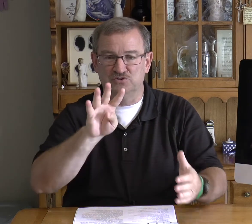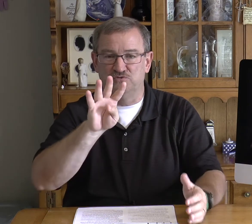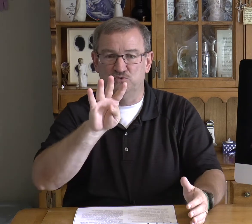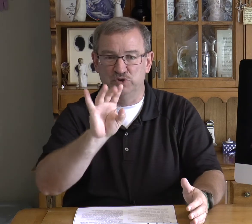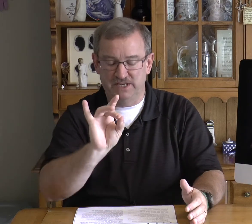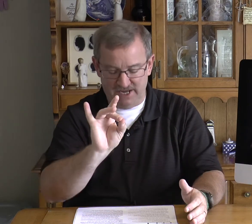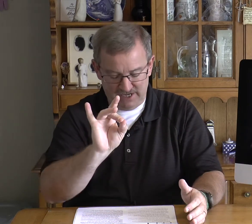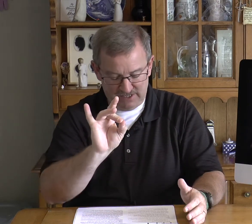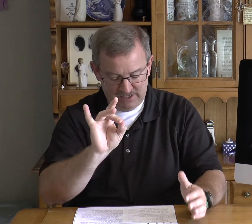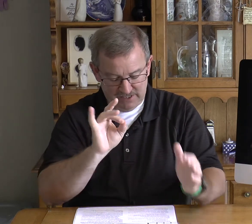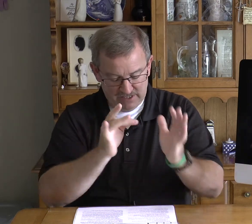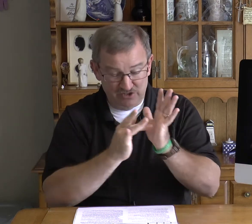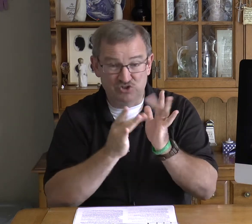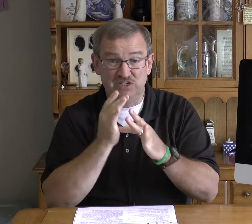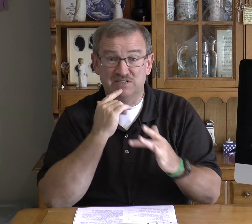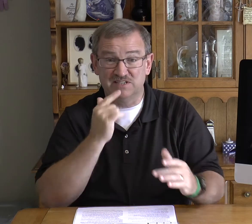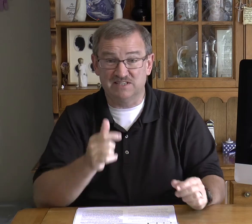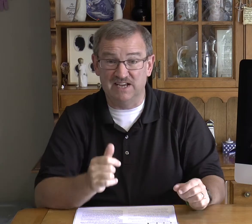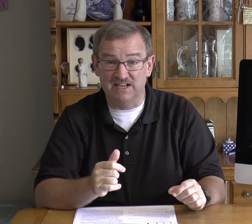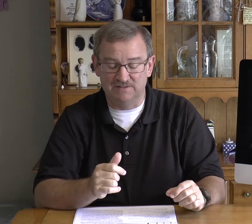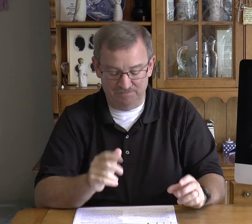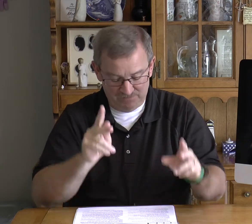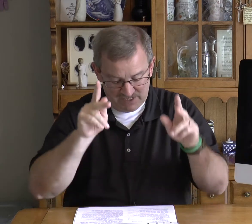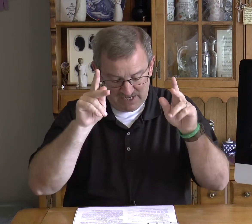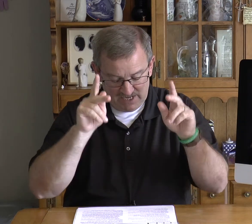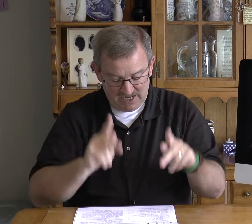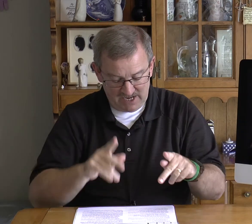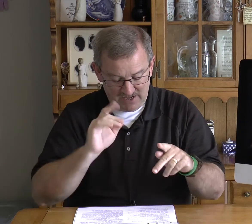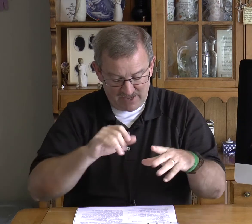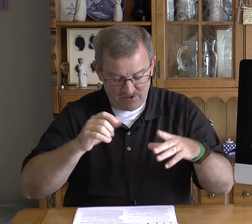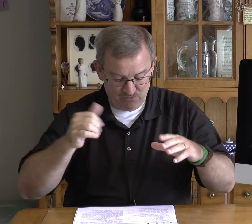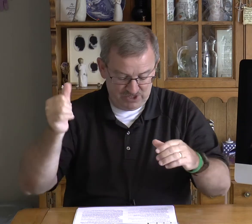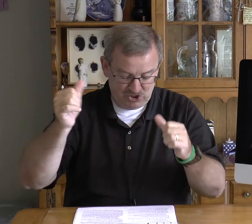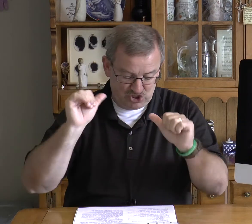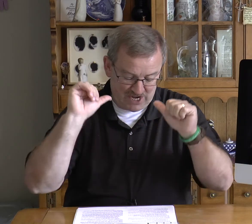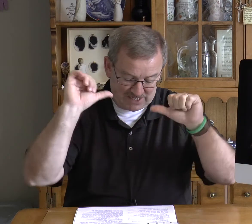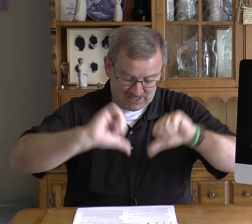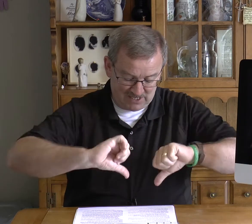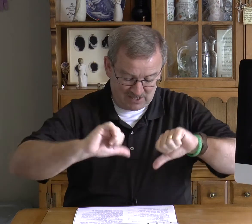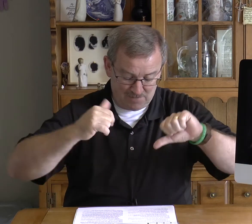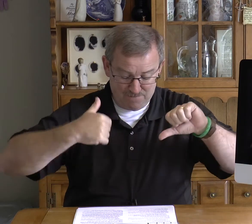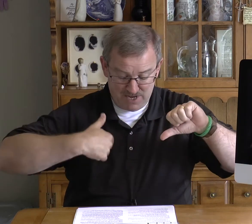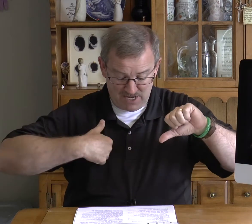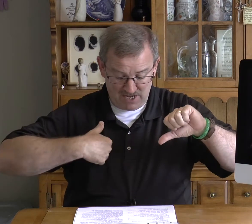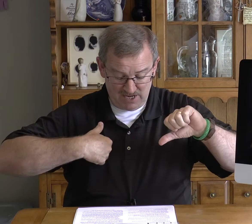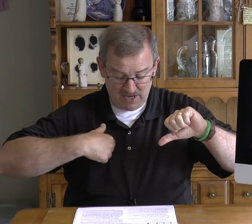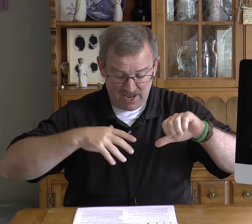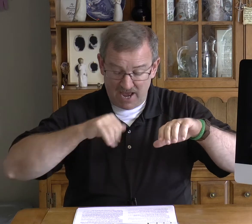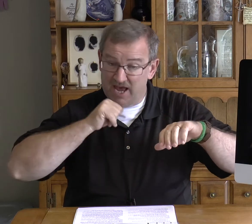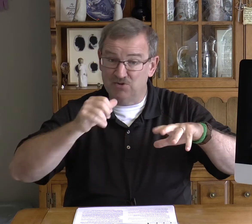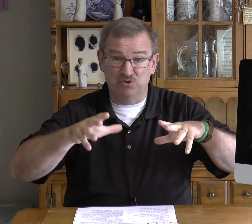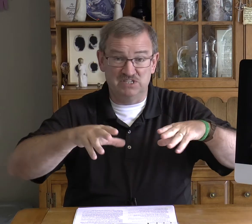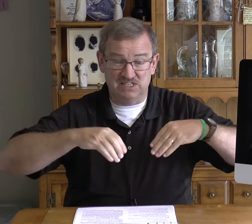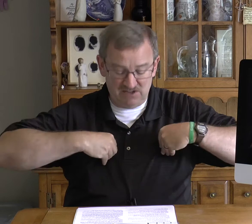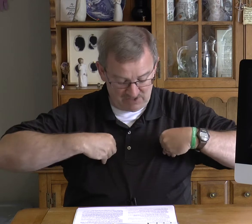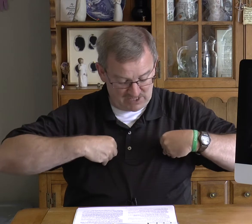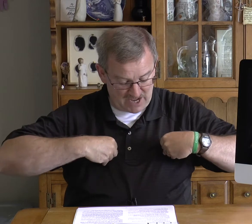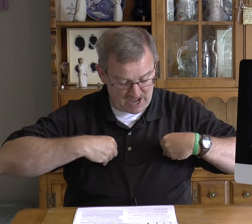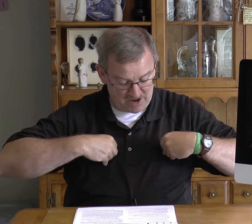48 Jesus said he that rejecteth me and receiveth not